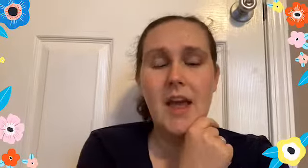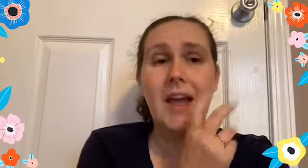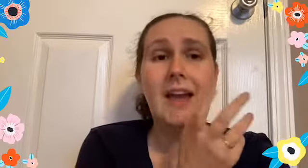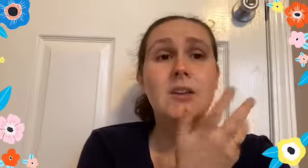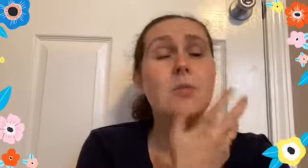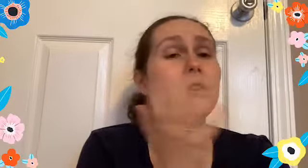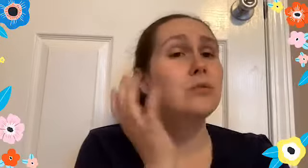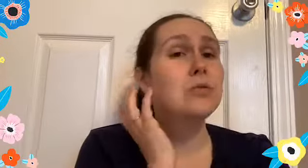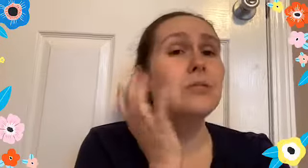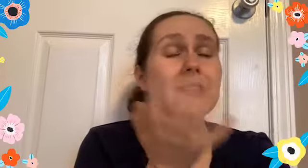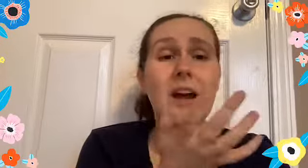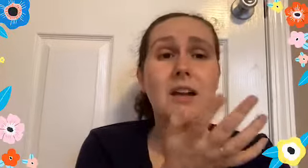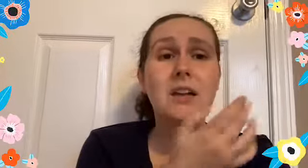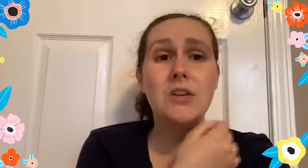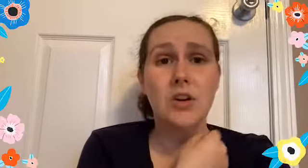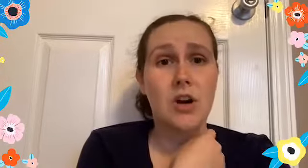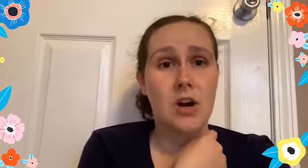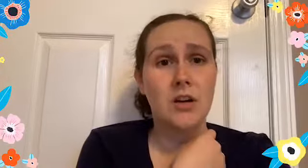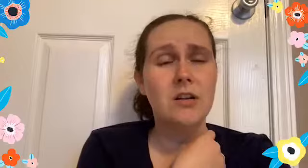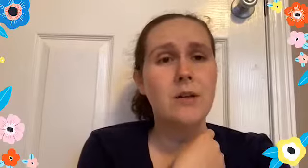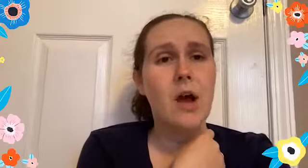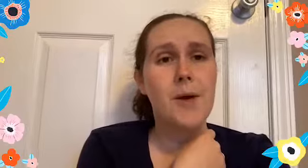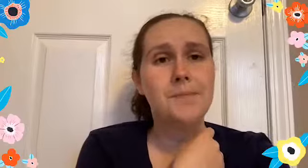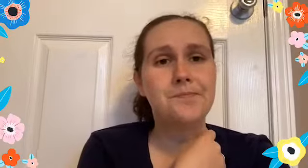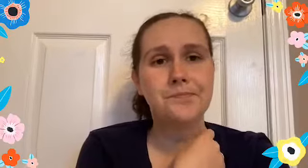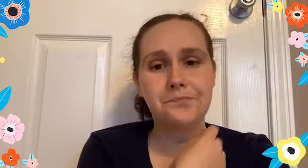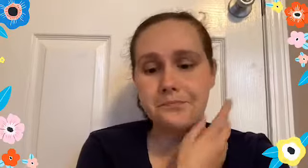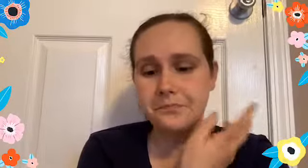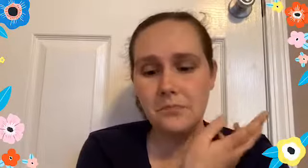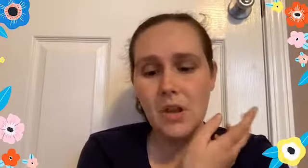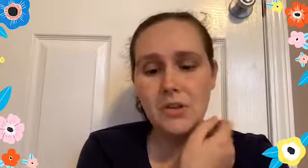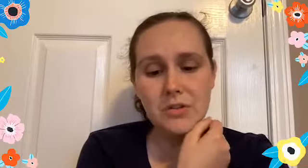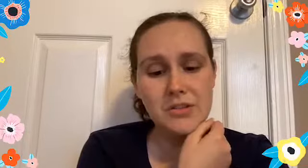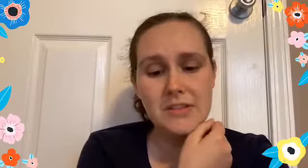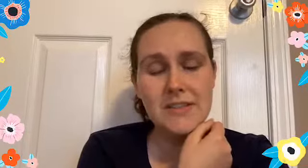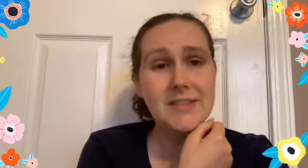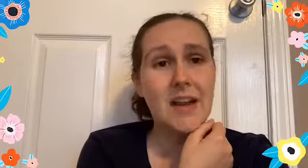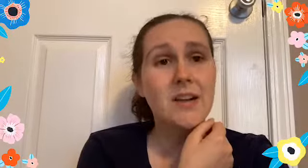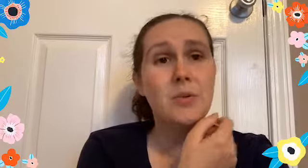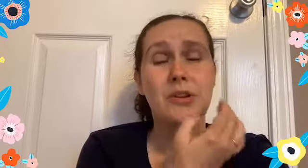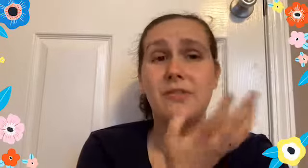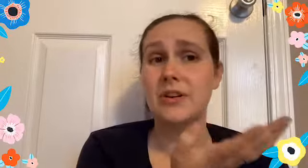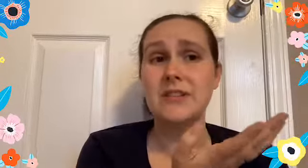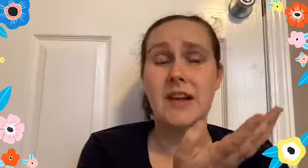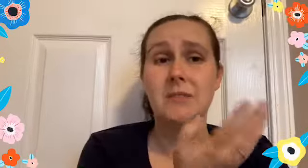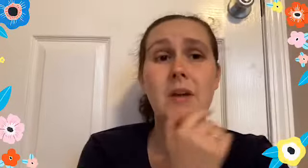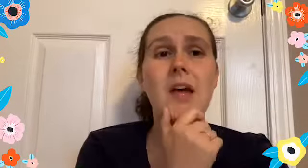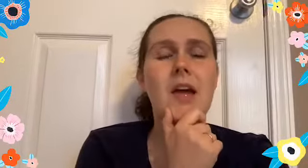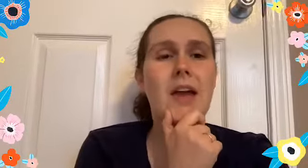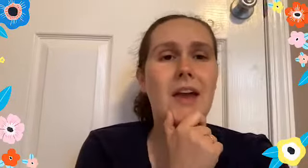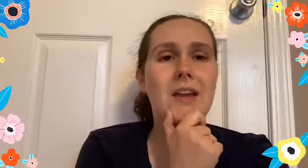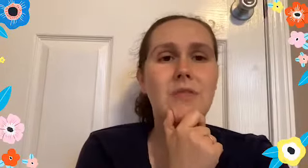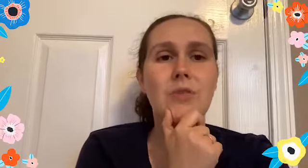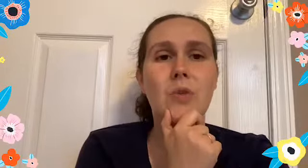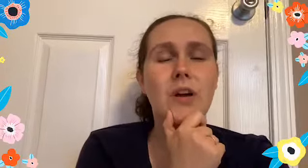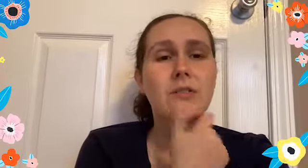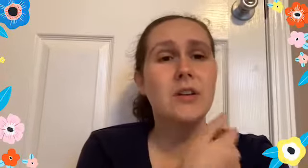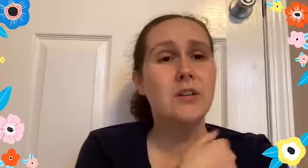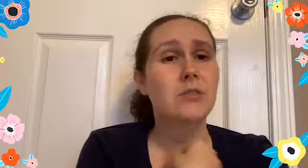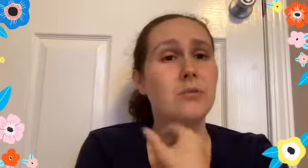And when you do sign your card, um, you'll just sign it with your first name. And if you want, you can include